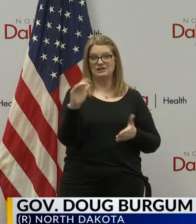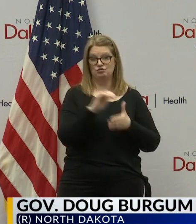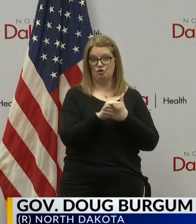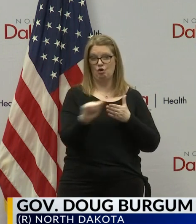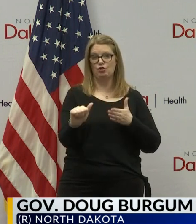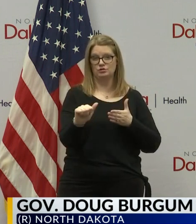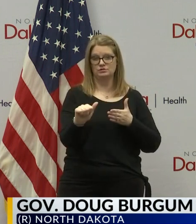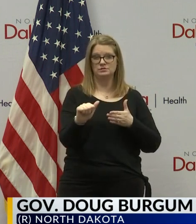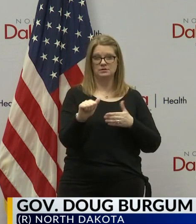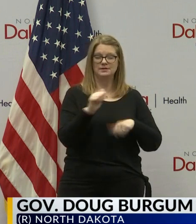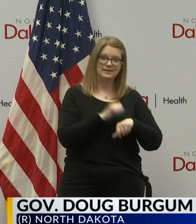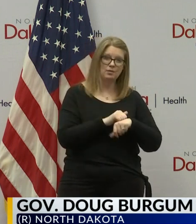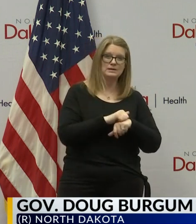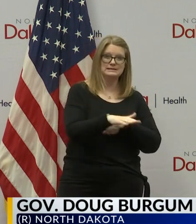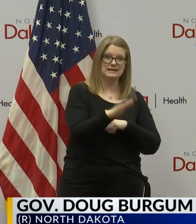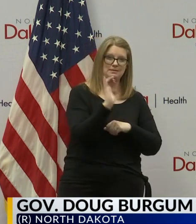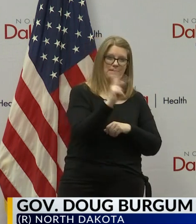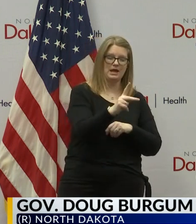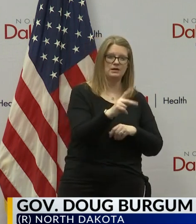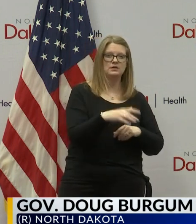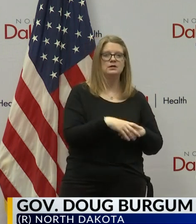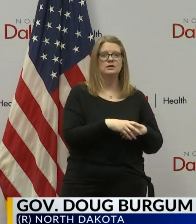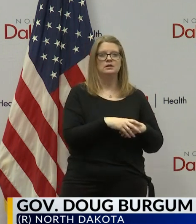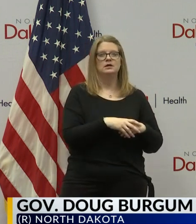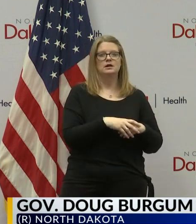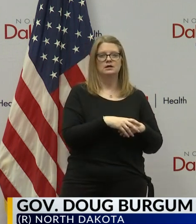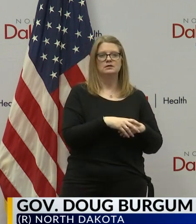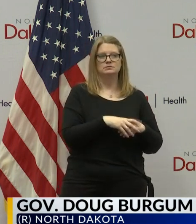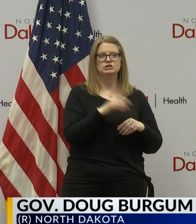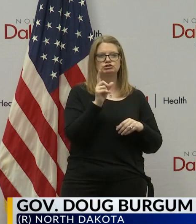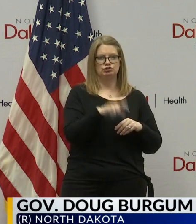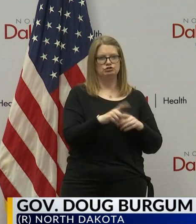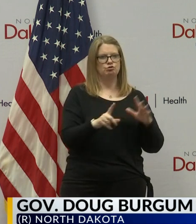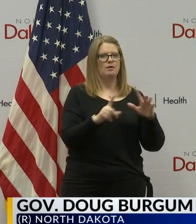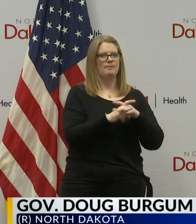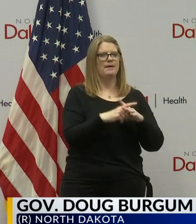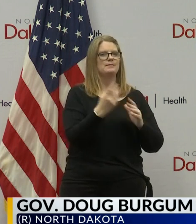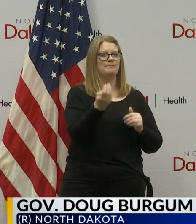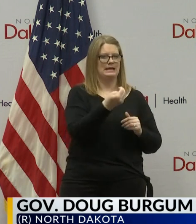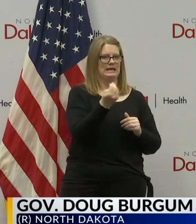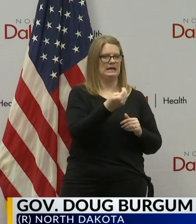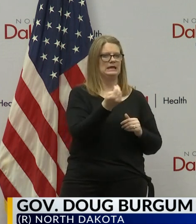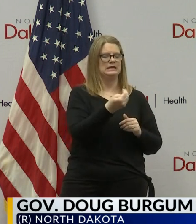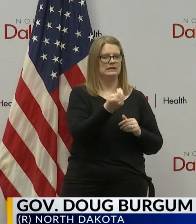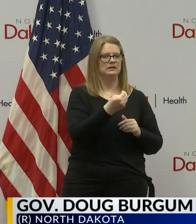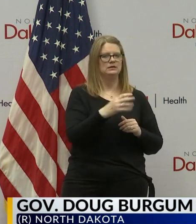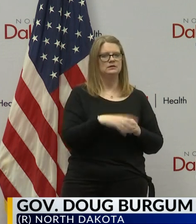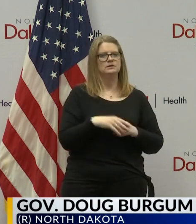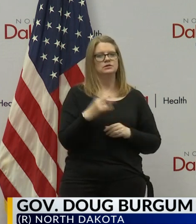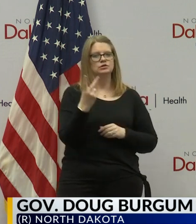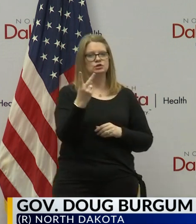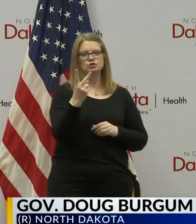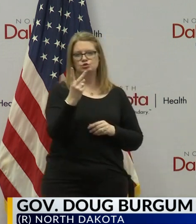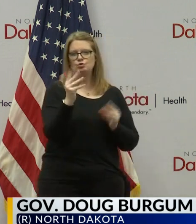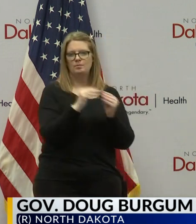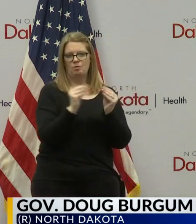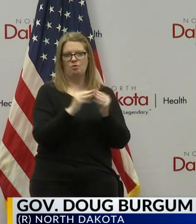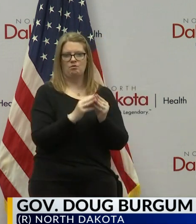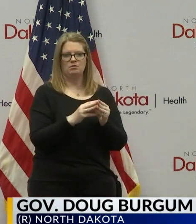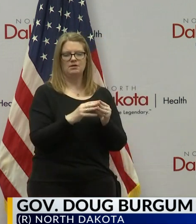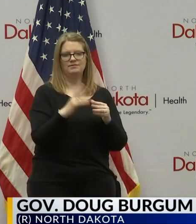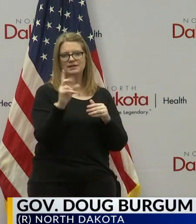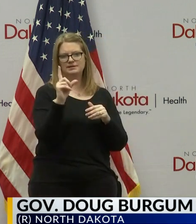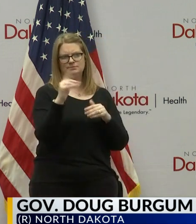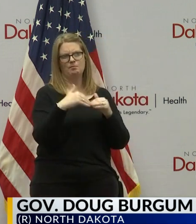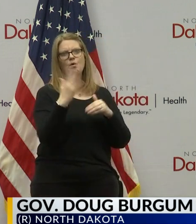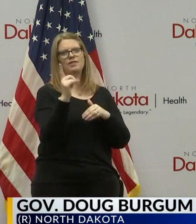though that amount should be in claimants' accounts on Monday. We've got two more runs of this 20,000-plus